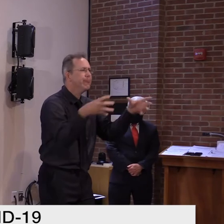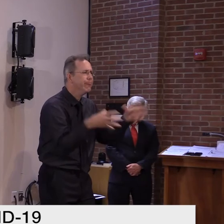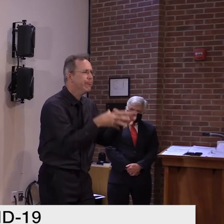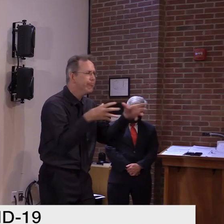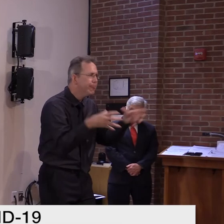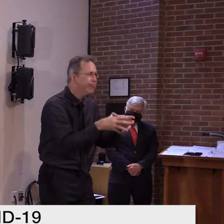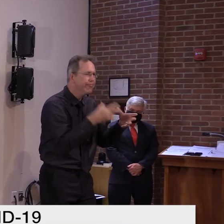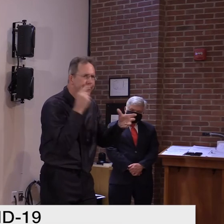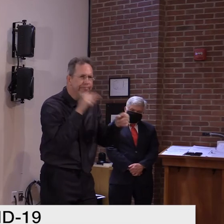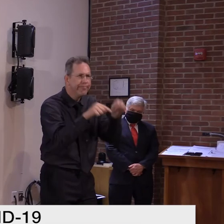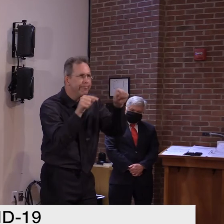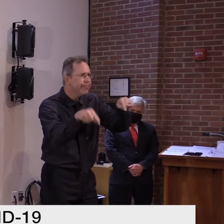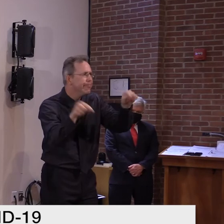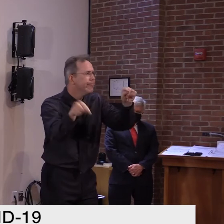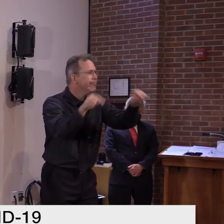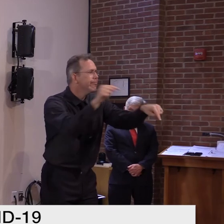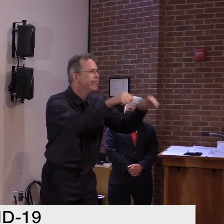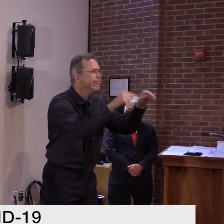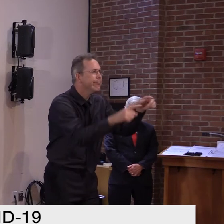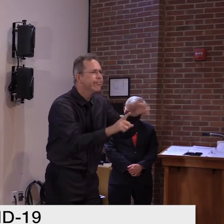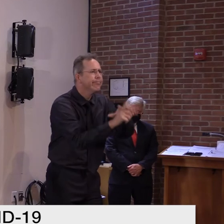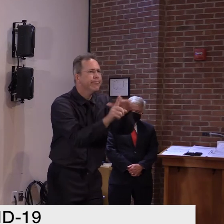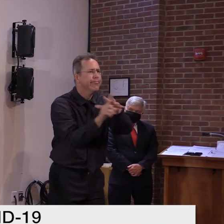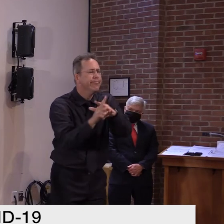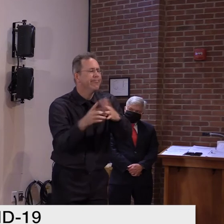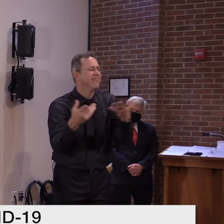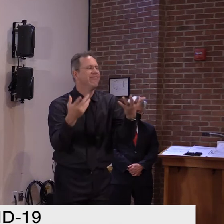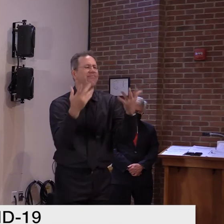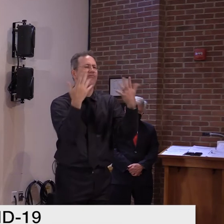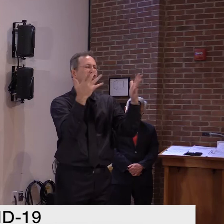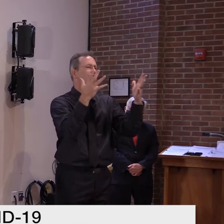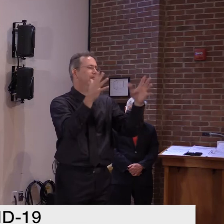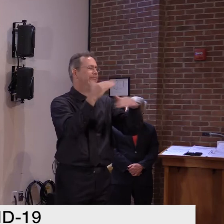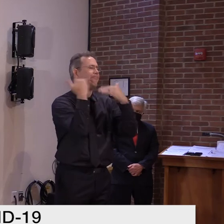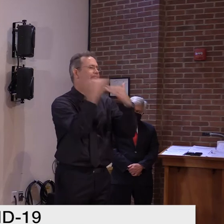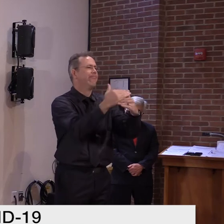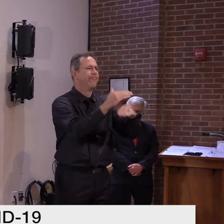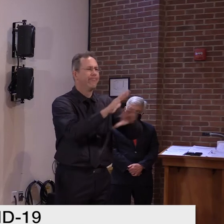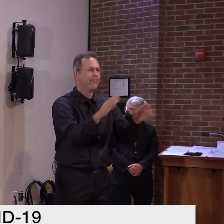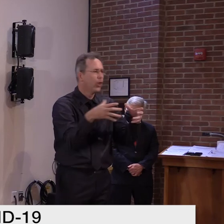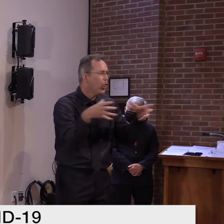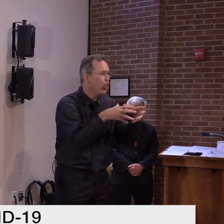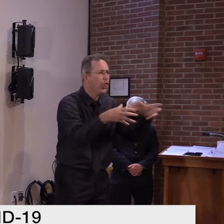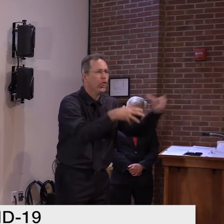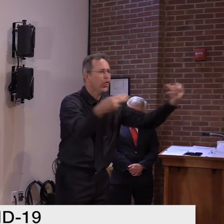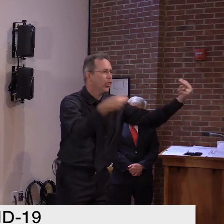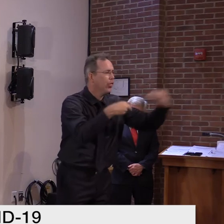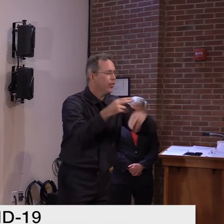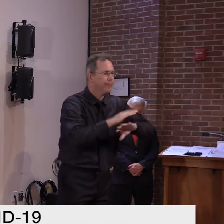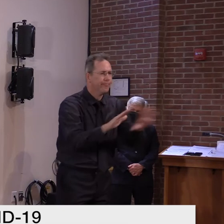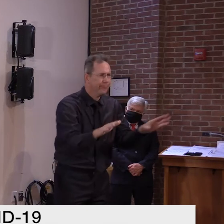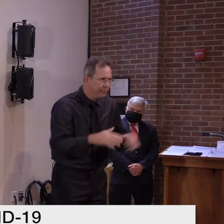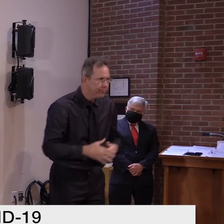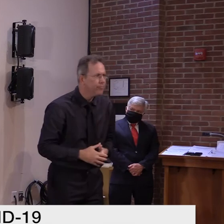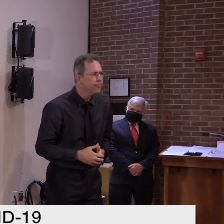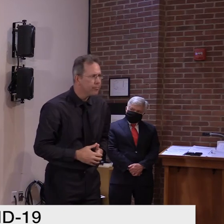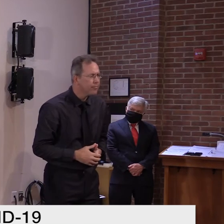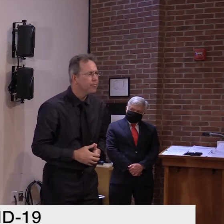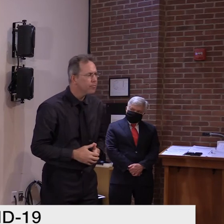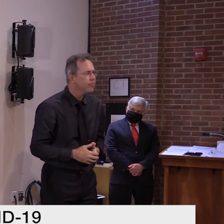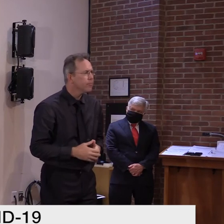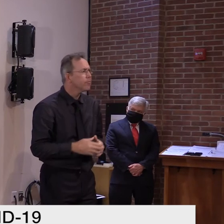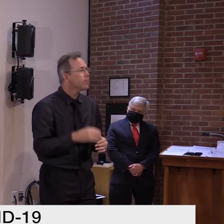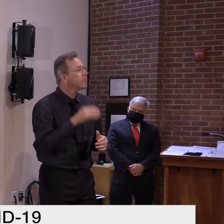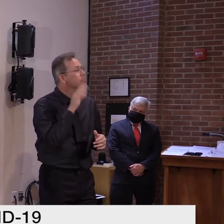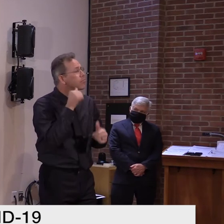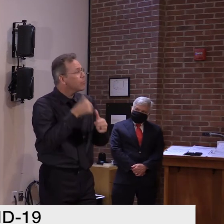simple as that. And though I didn't want to recite the 100-plus outbreaks and situations we're dealing with,